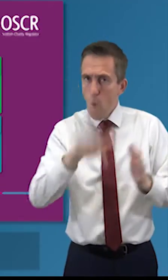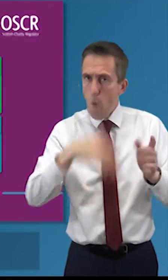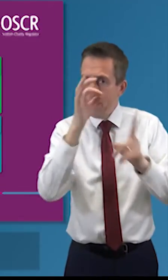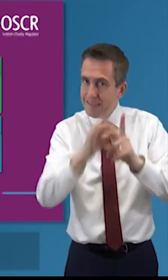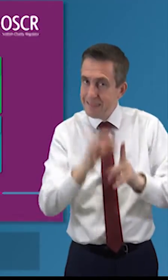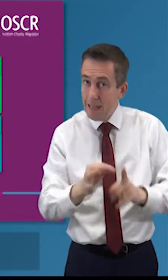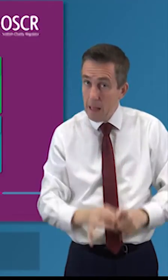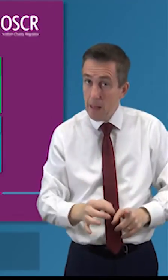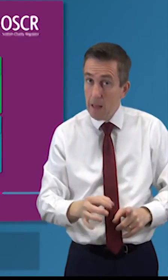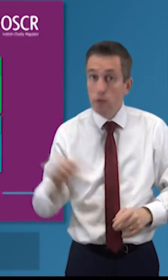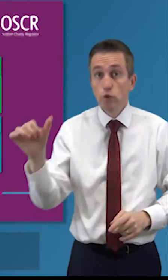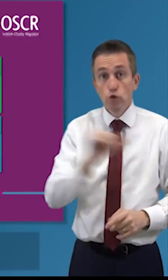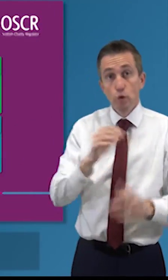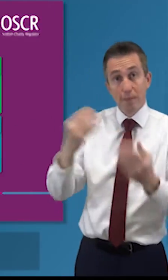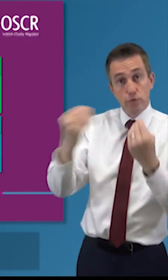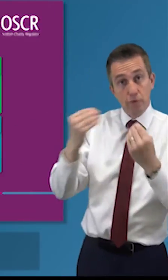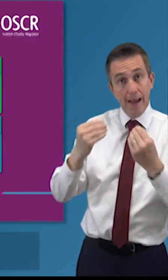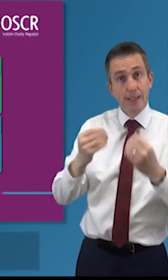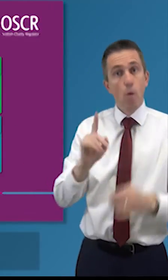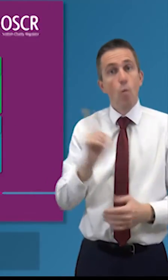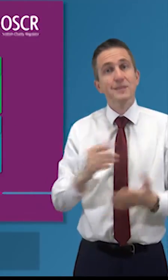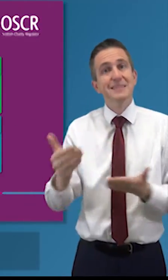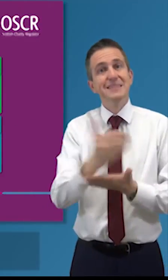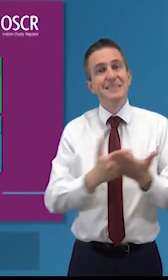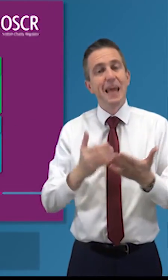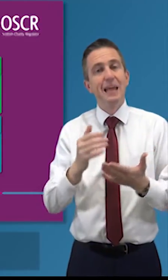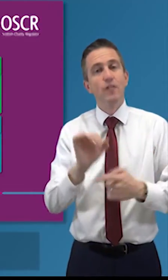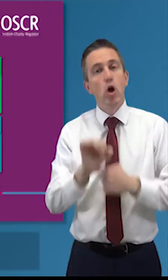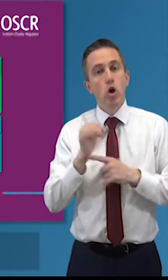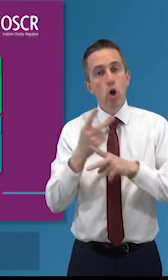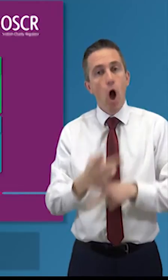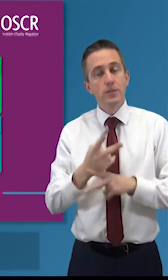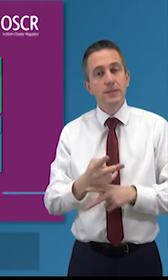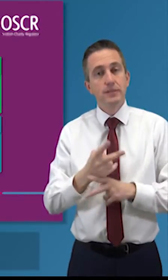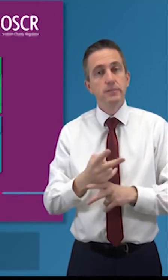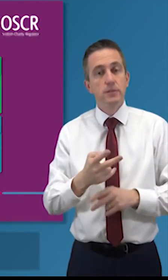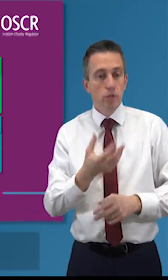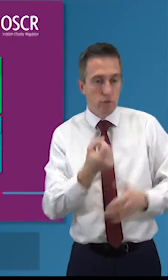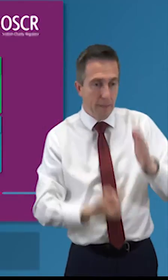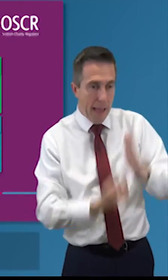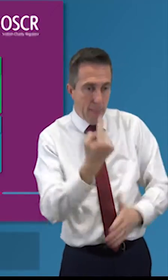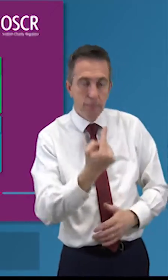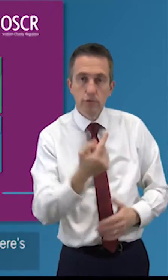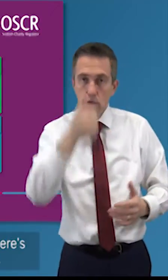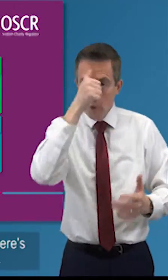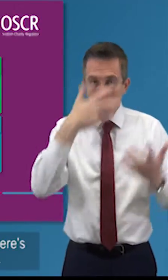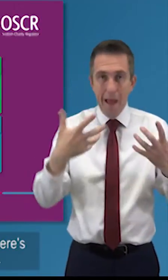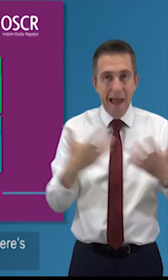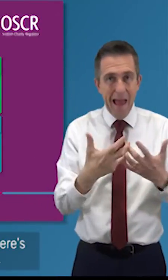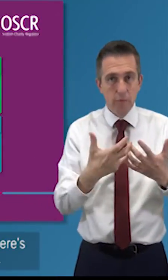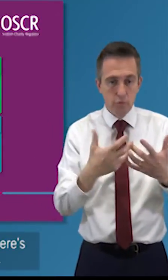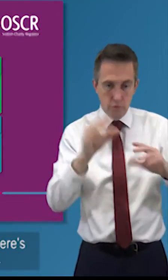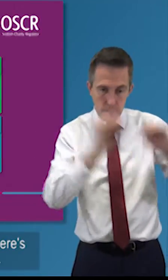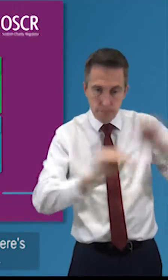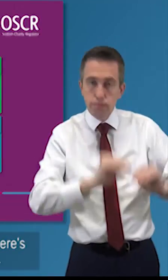be trained in safeguarding know what your duties are to know what happens what you do